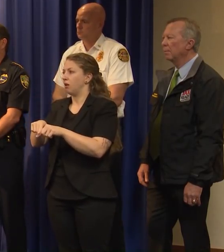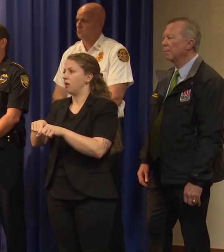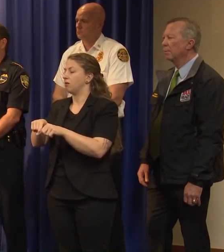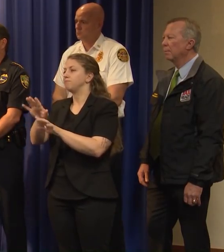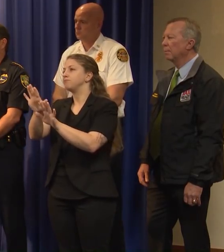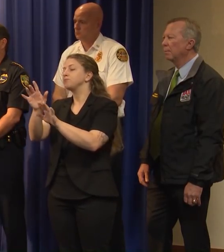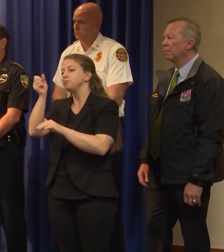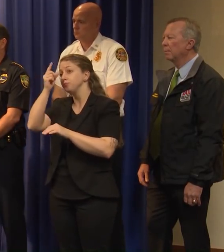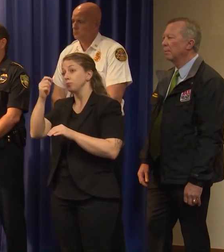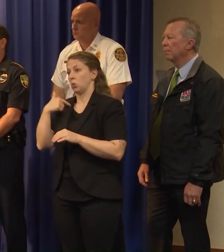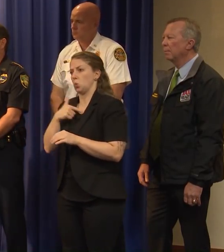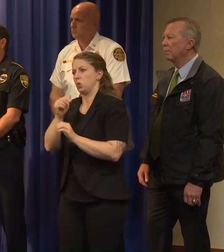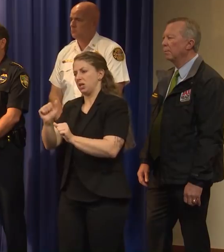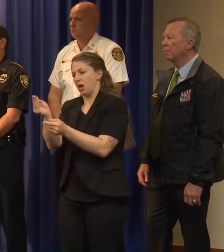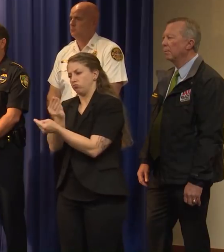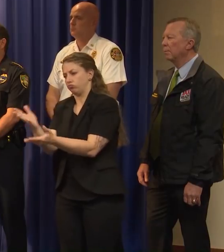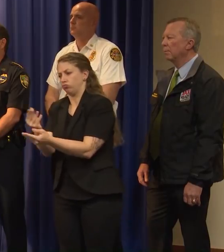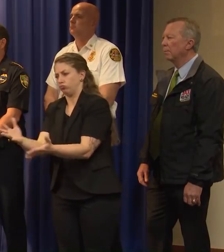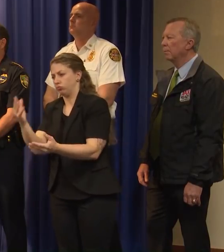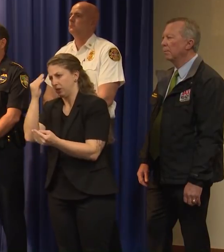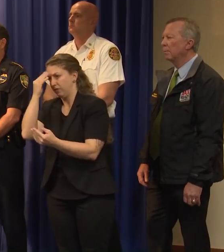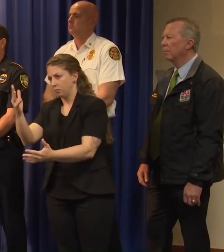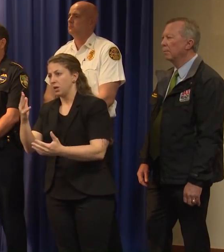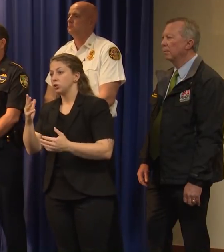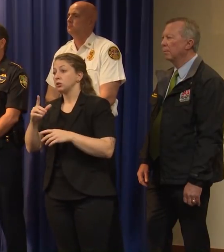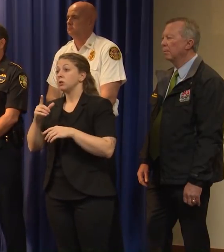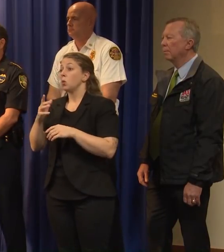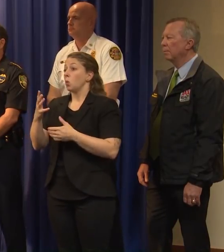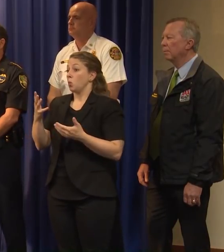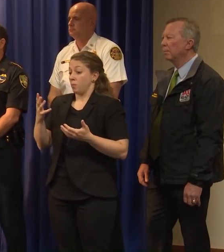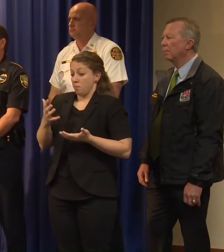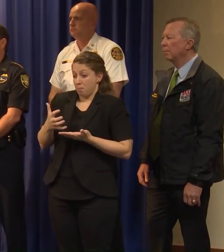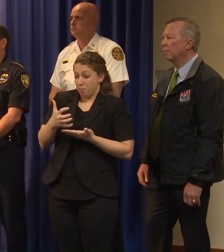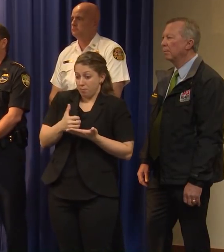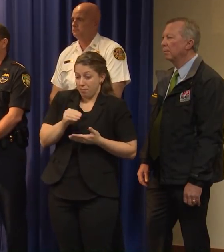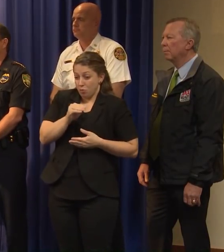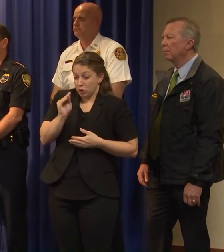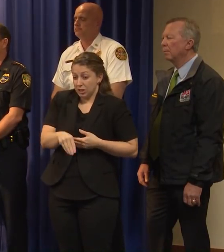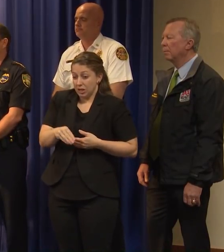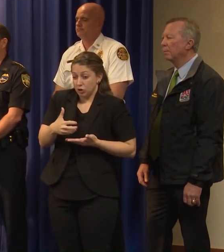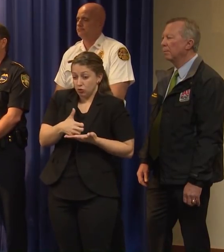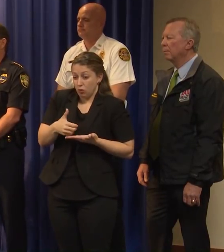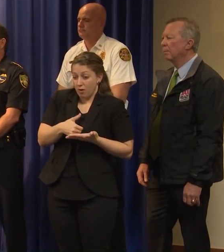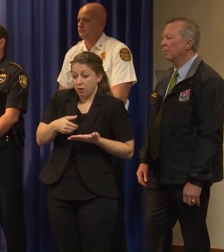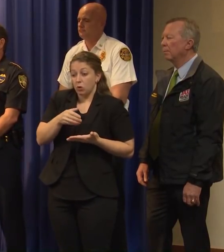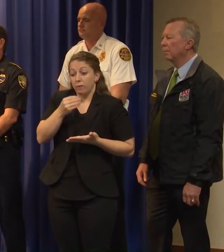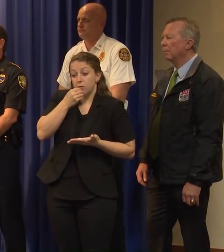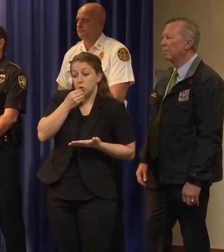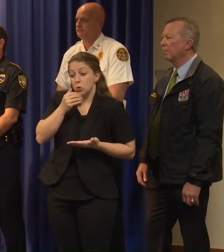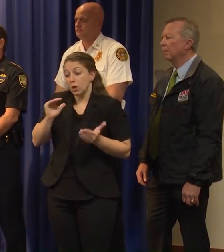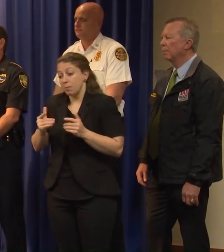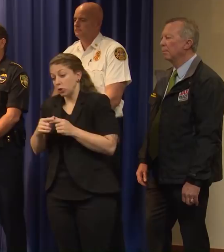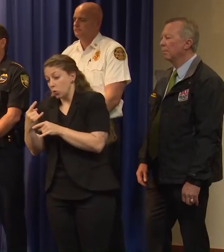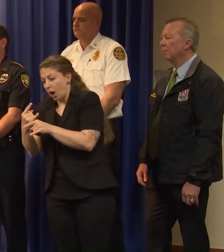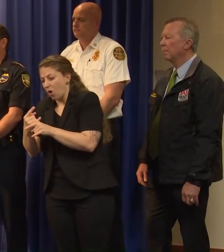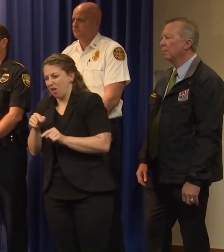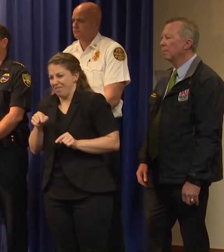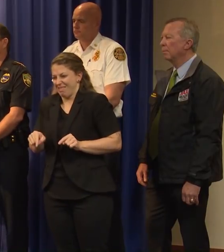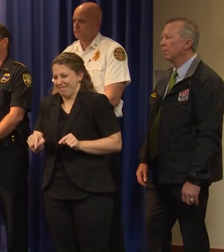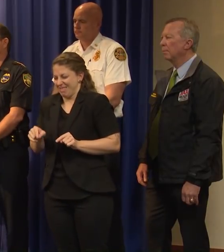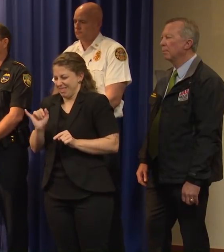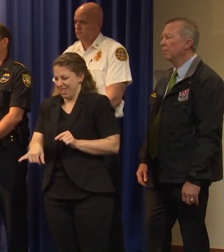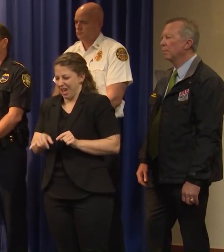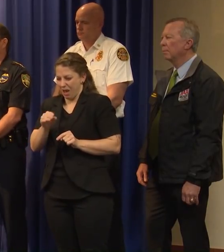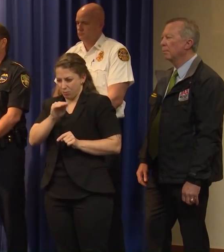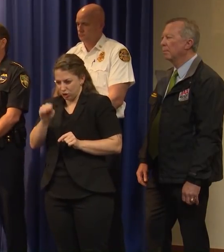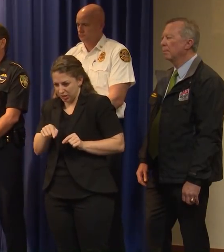can get you guys the information because it's based on what percentage of revenue comes from food or alcohol, and, uh, but I also believe under the governor's